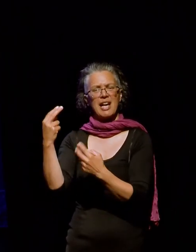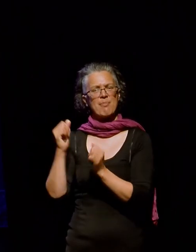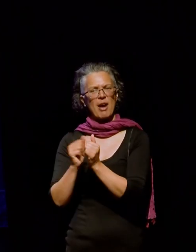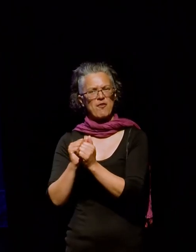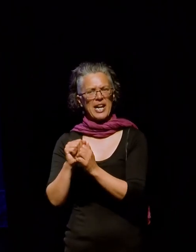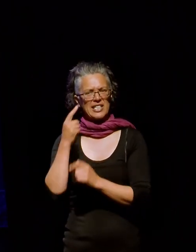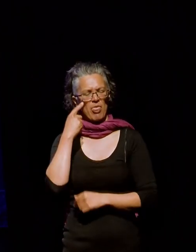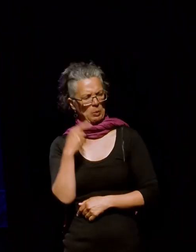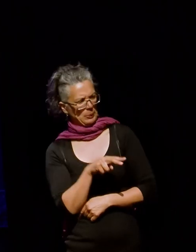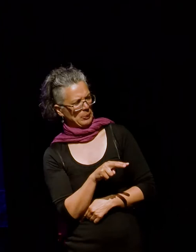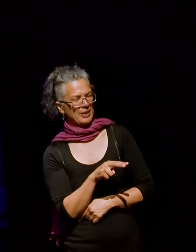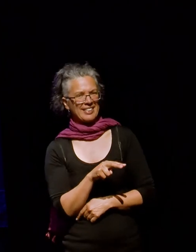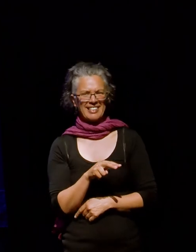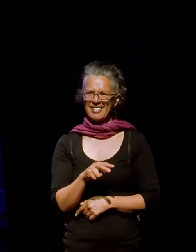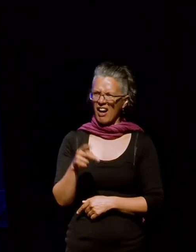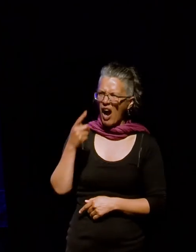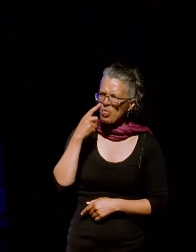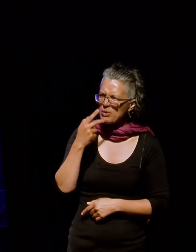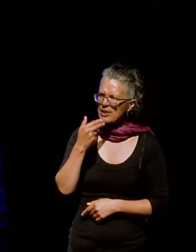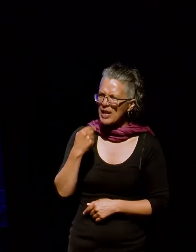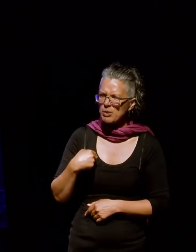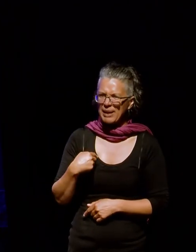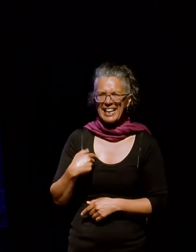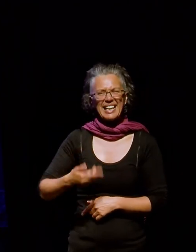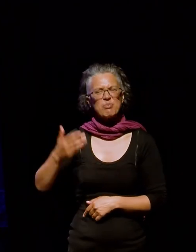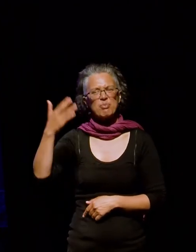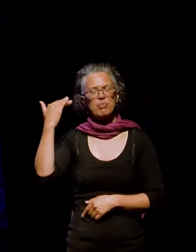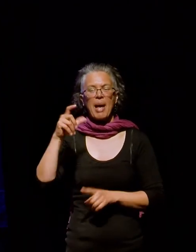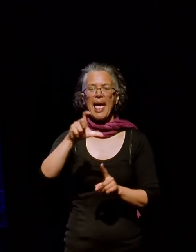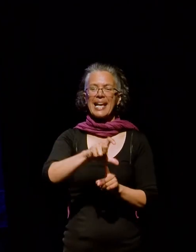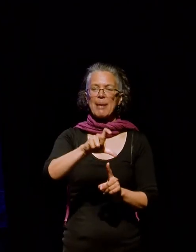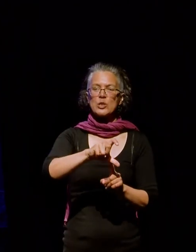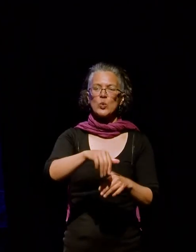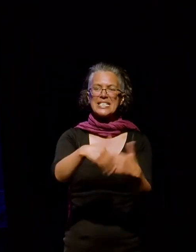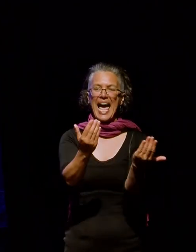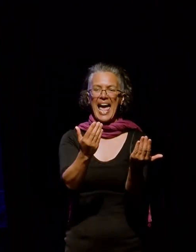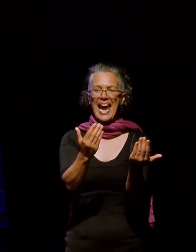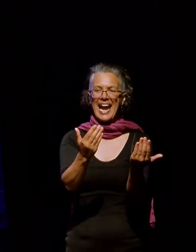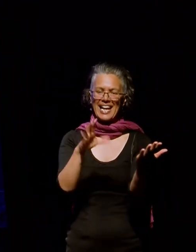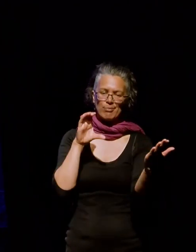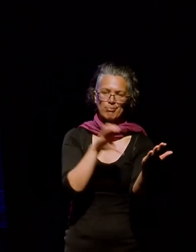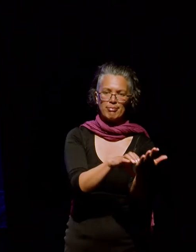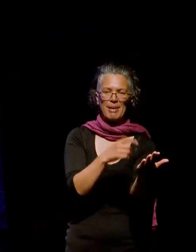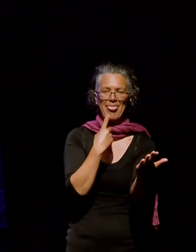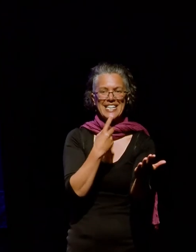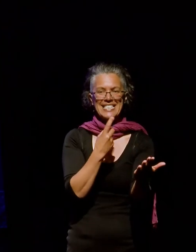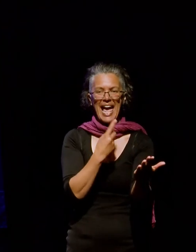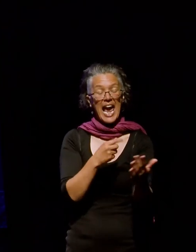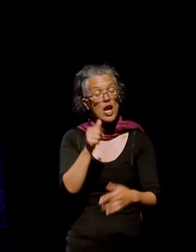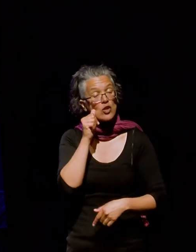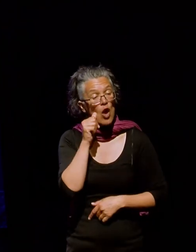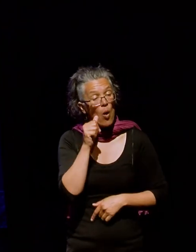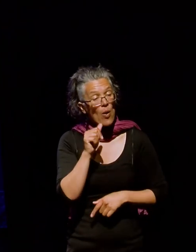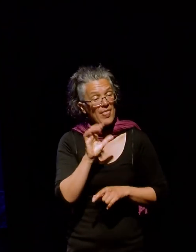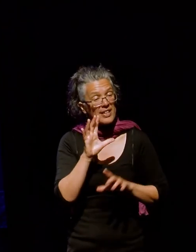have been nicer to me. And in the Capital Day section, there's a little comment that says, you know that Facebook's taking over the world if